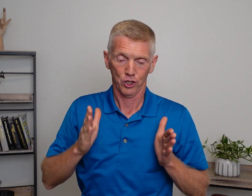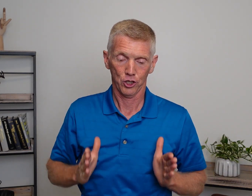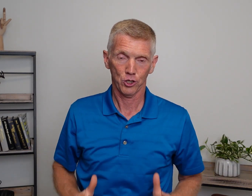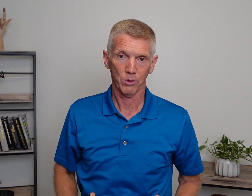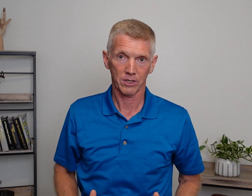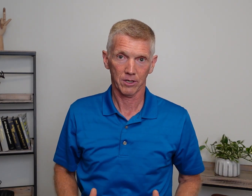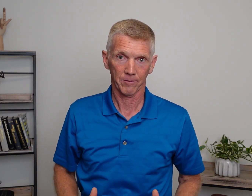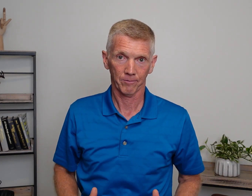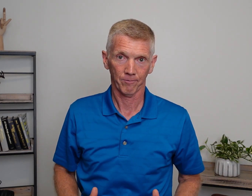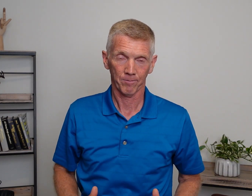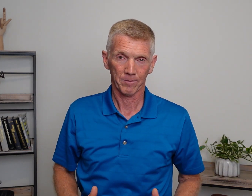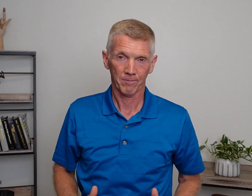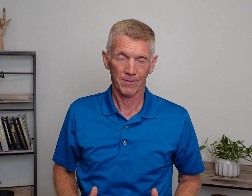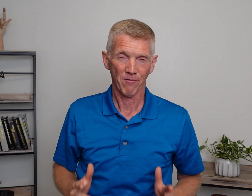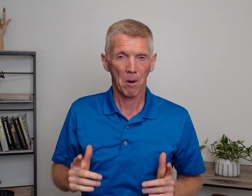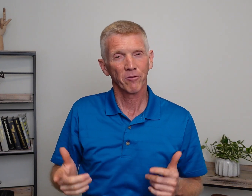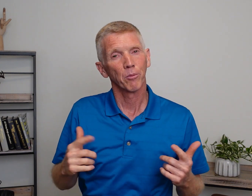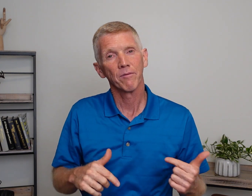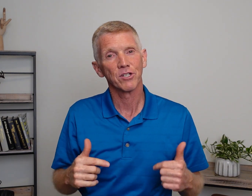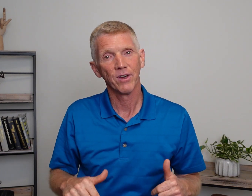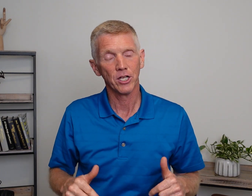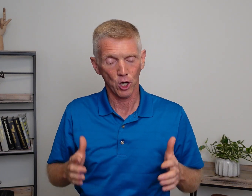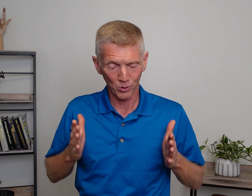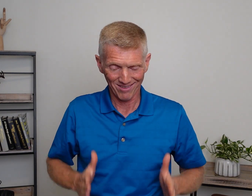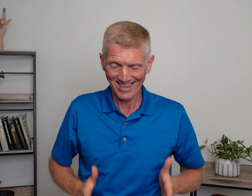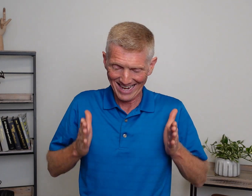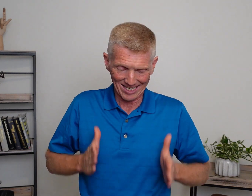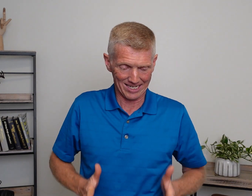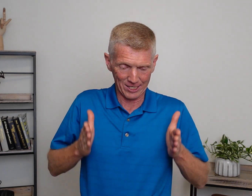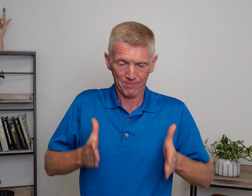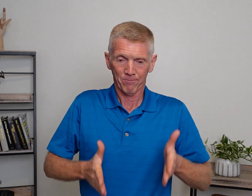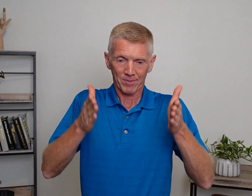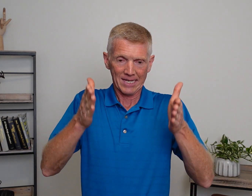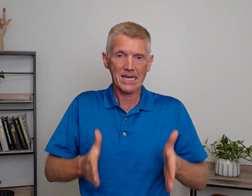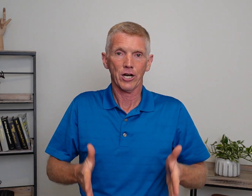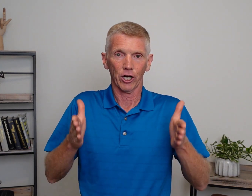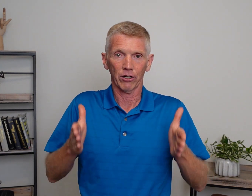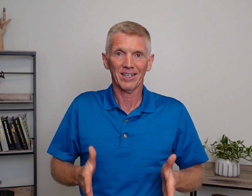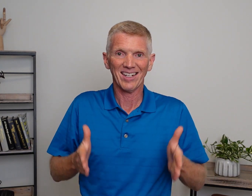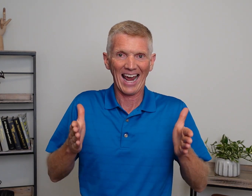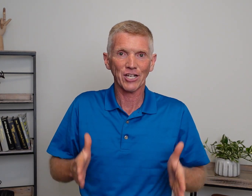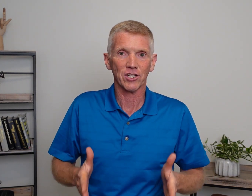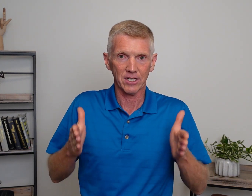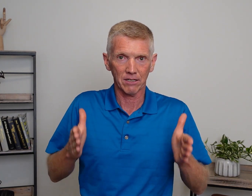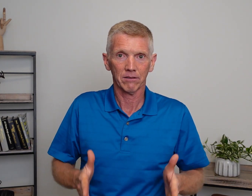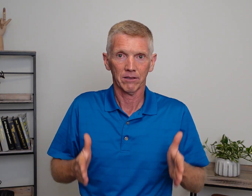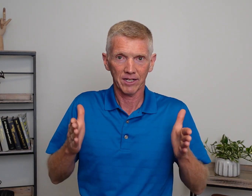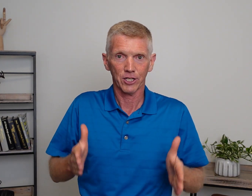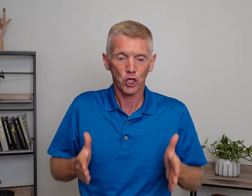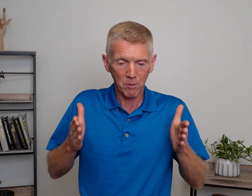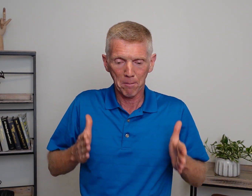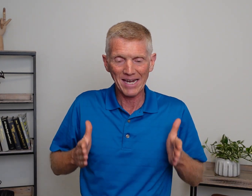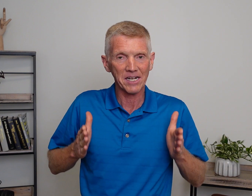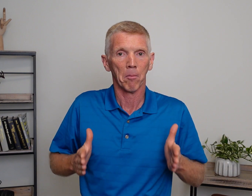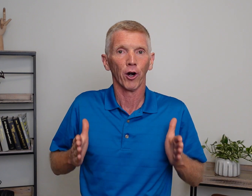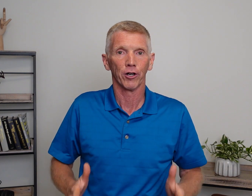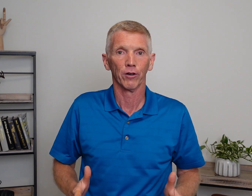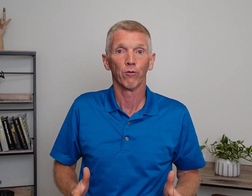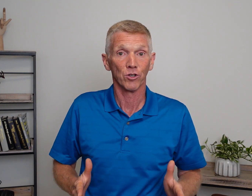Student. Now, if you remember from previous videos, this here is agency. It's a human being marker for